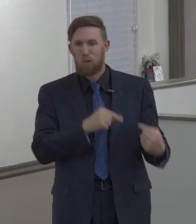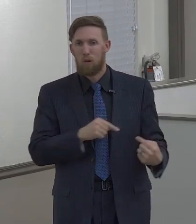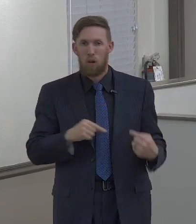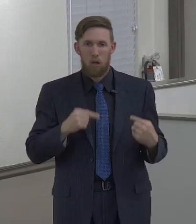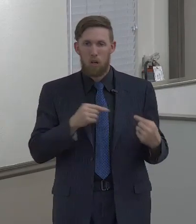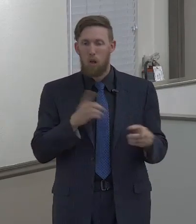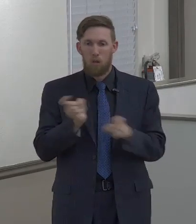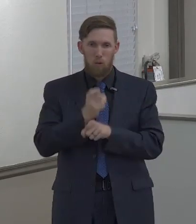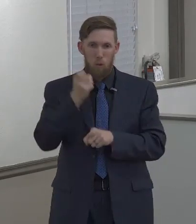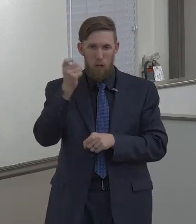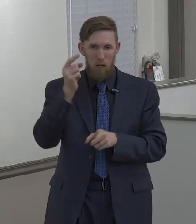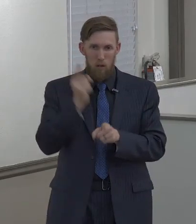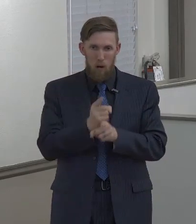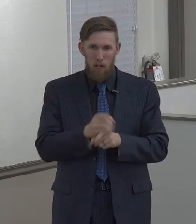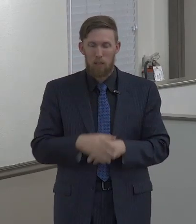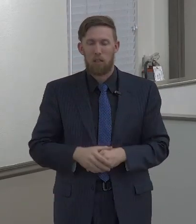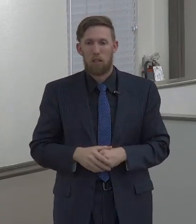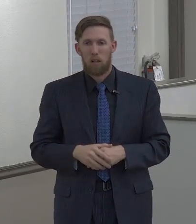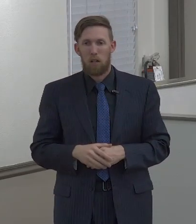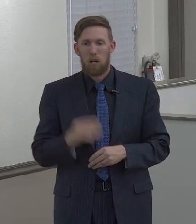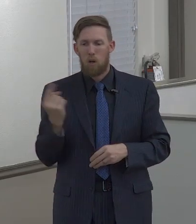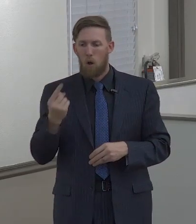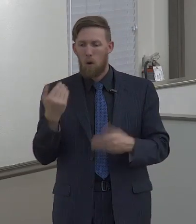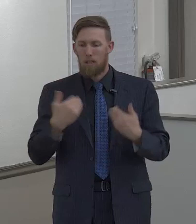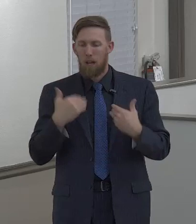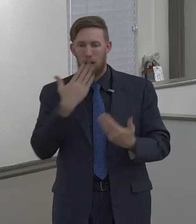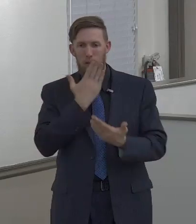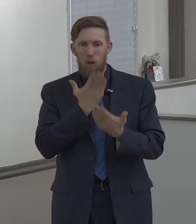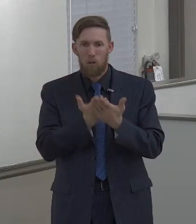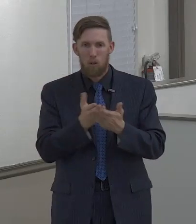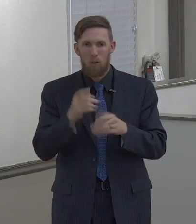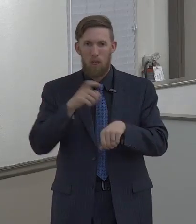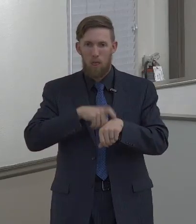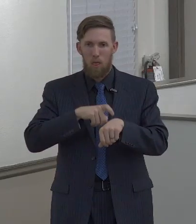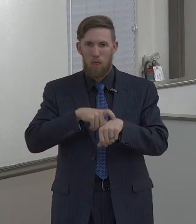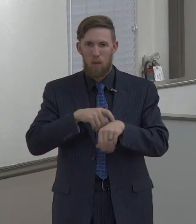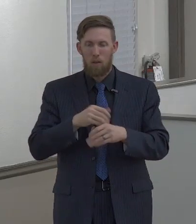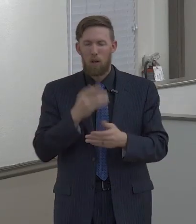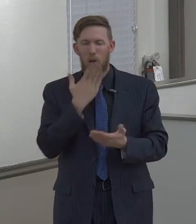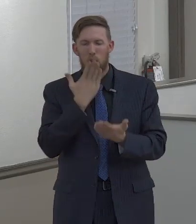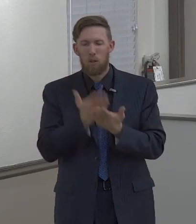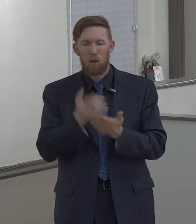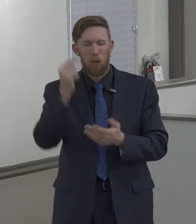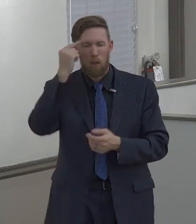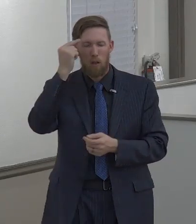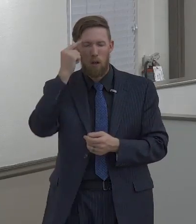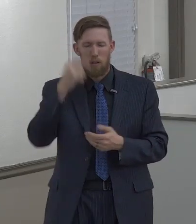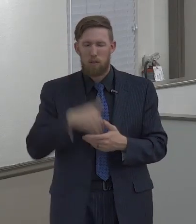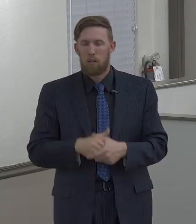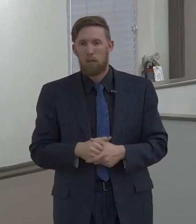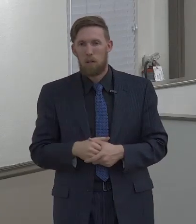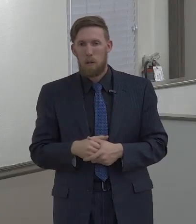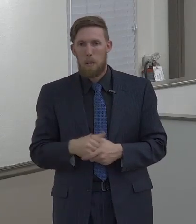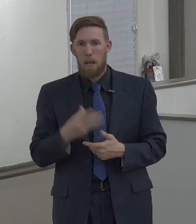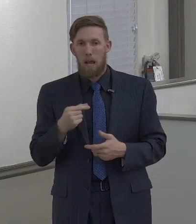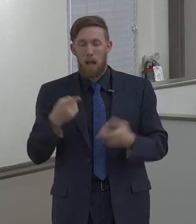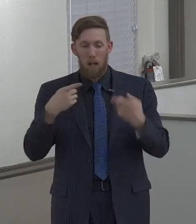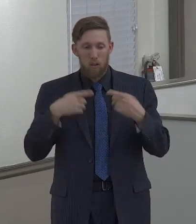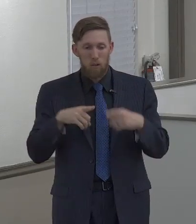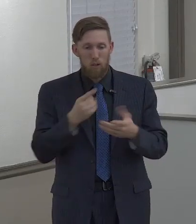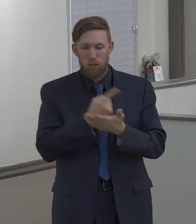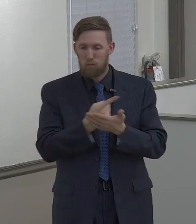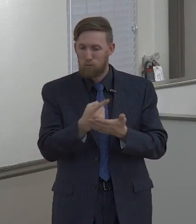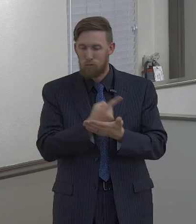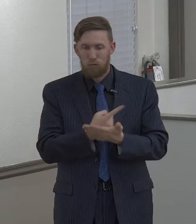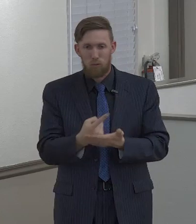We all struggle with the thought life. Every single one of us at one point or another throughout the course of a day or throughout the